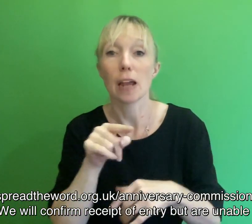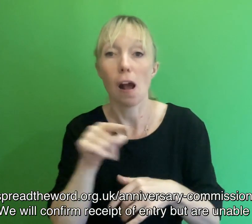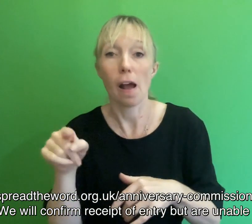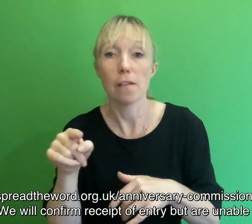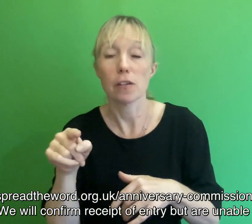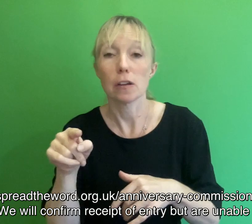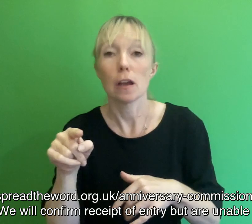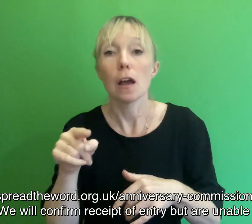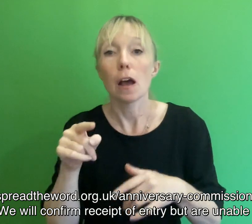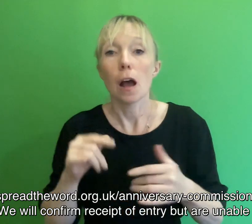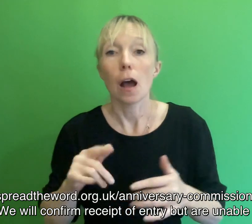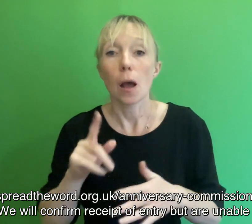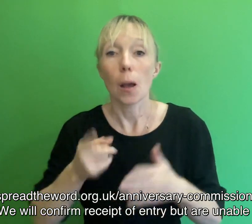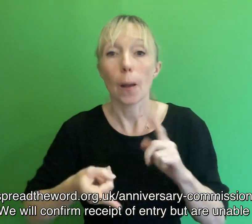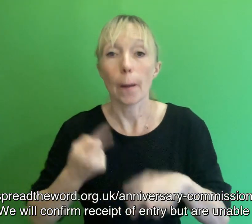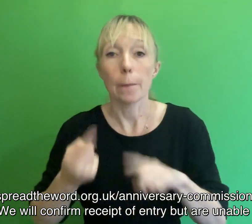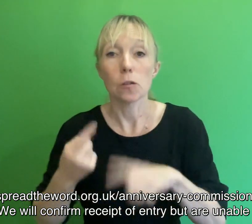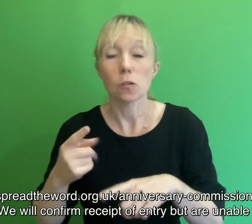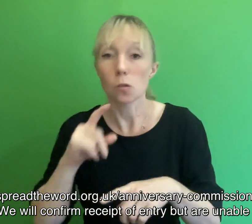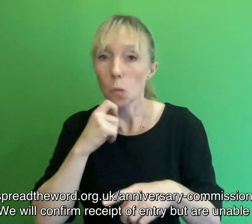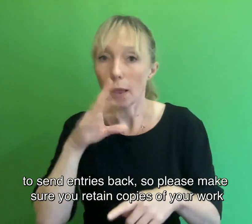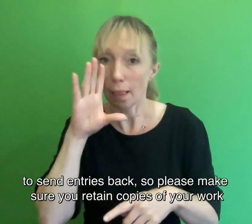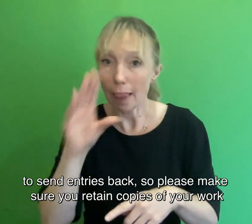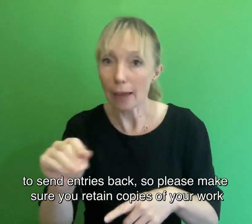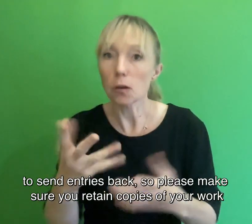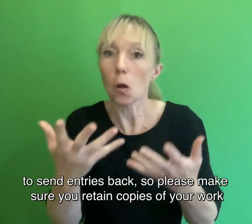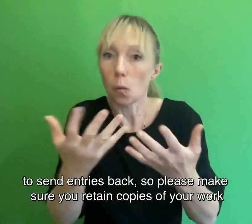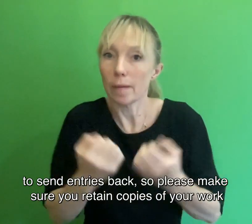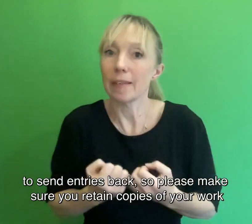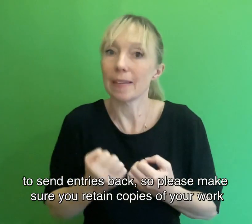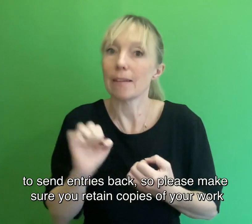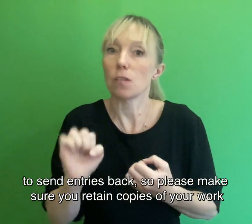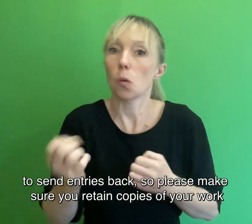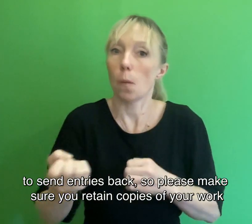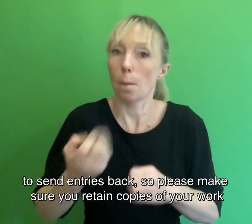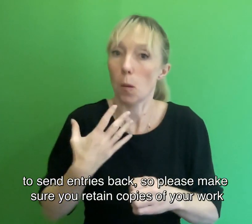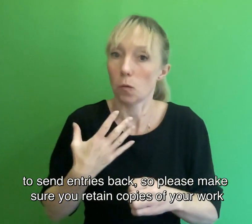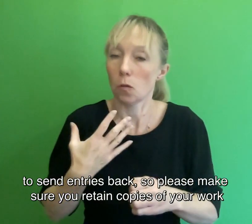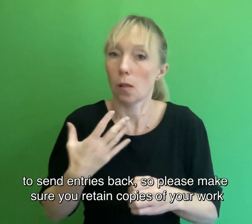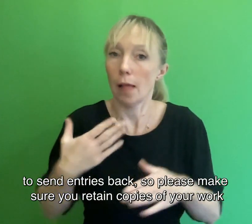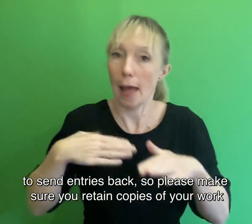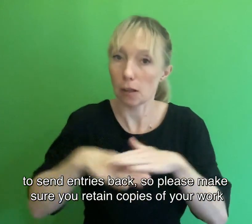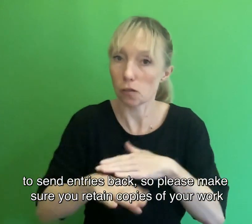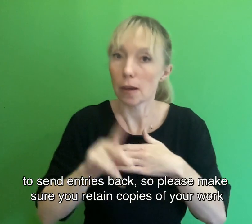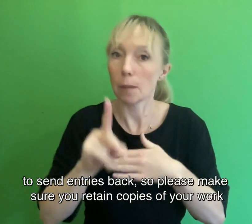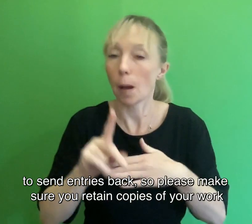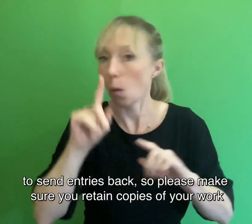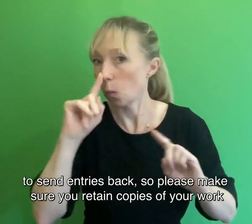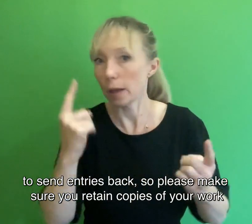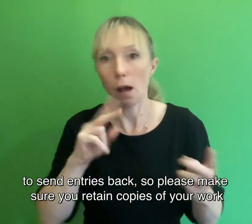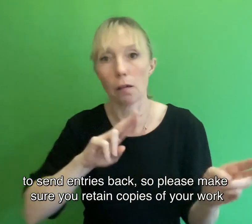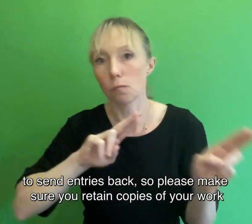receipt of entry, but are unable to send entries back, so please make sure you retain copies of your work.